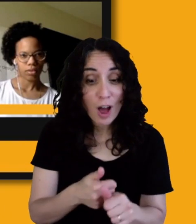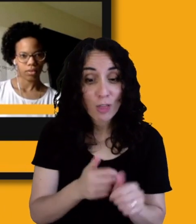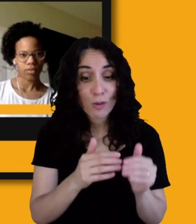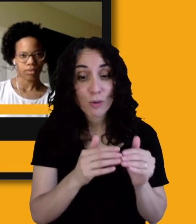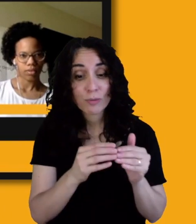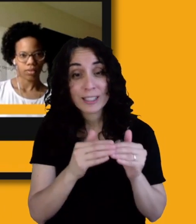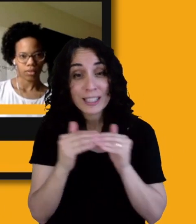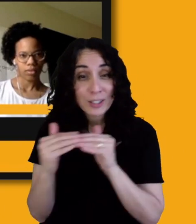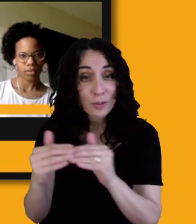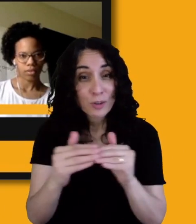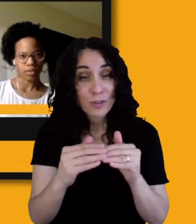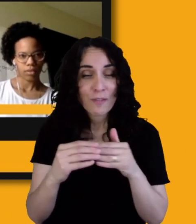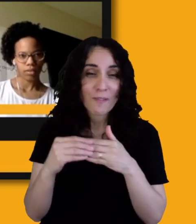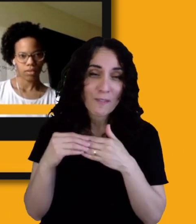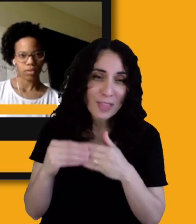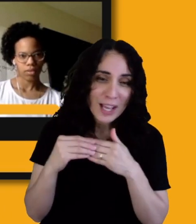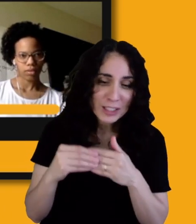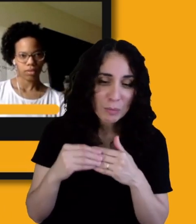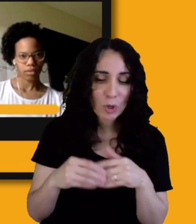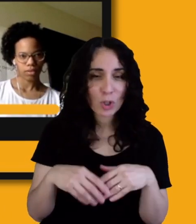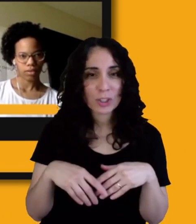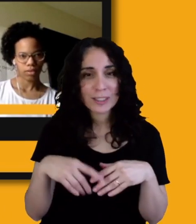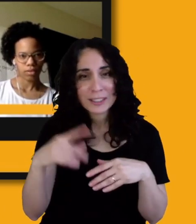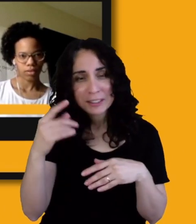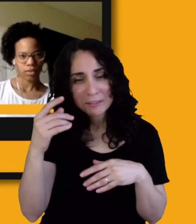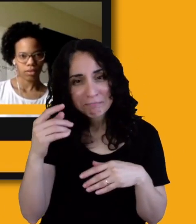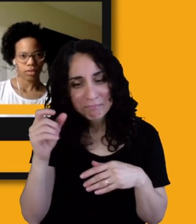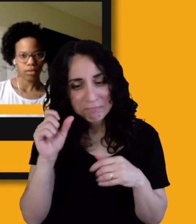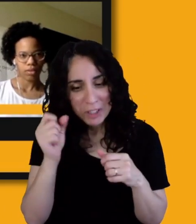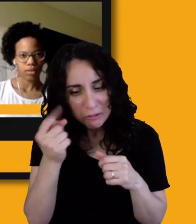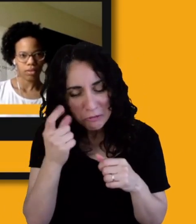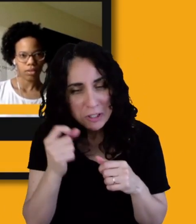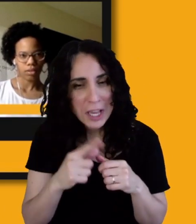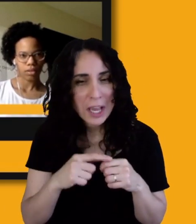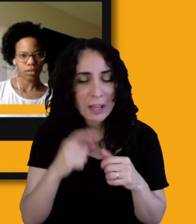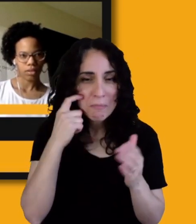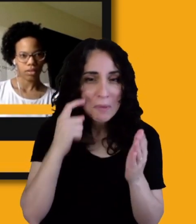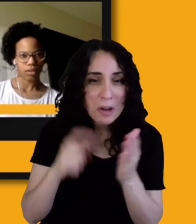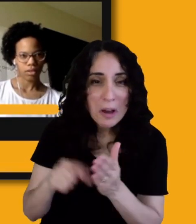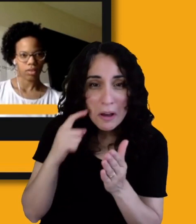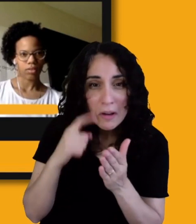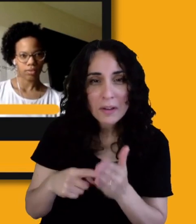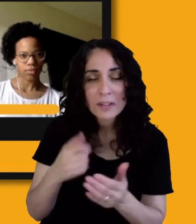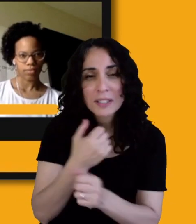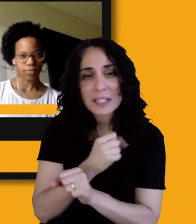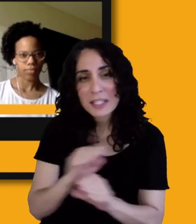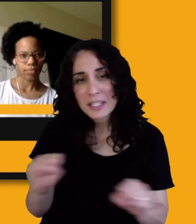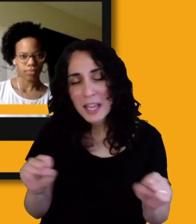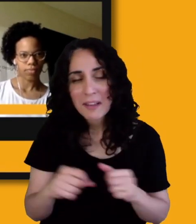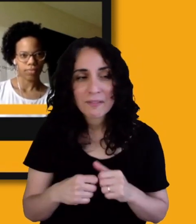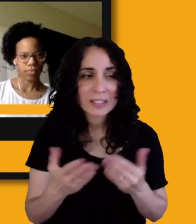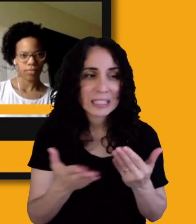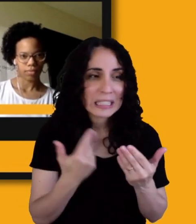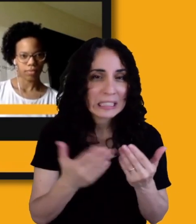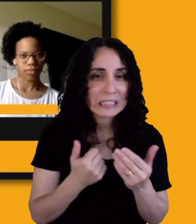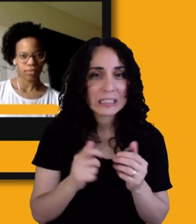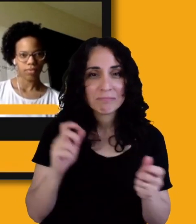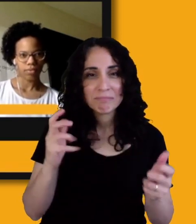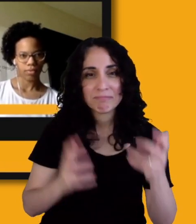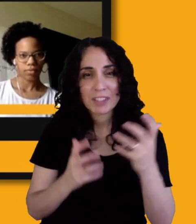flexible, intuitive, perceptible, safe, easy, and accommodating. Those were, those are the seven principles and that's where universal